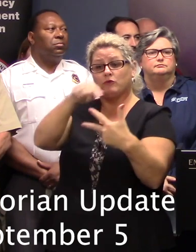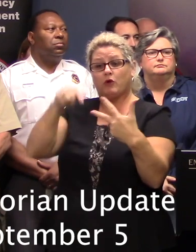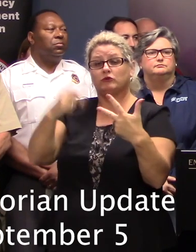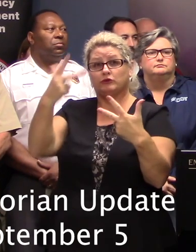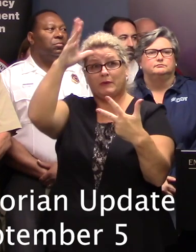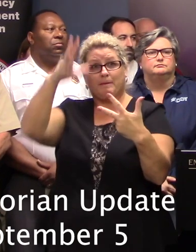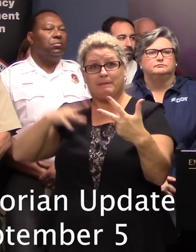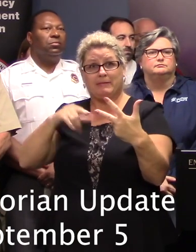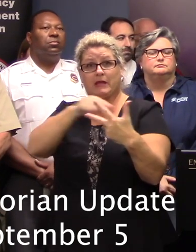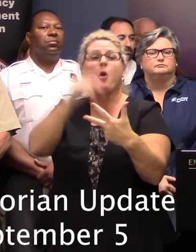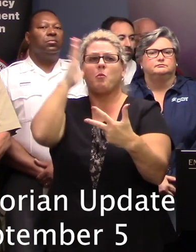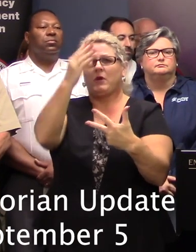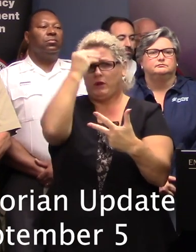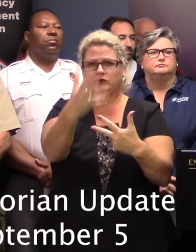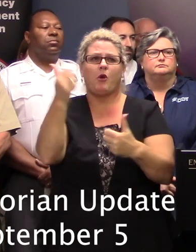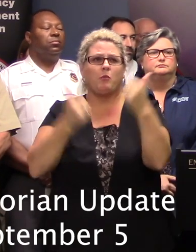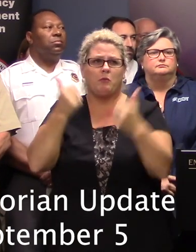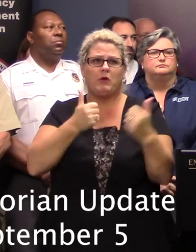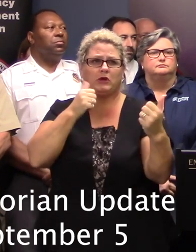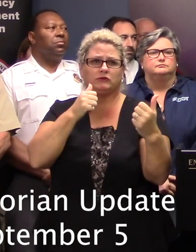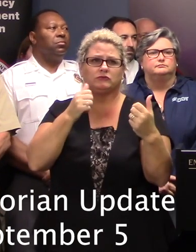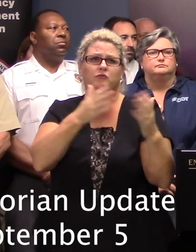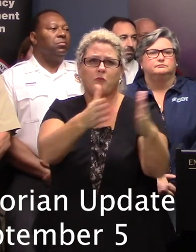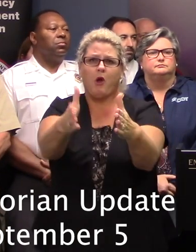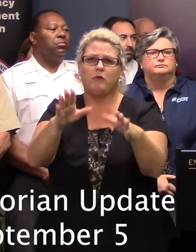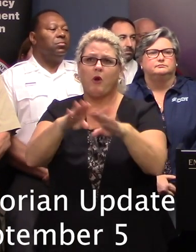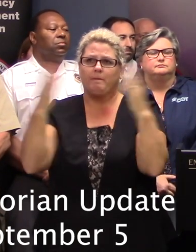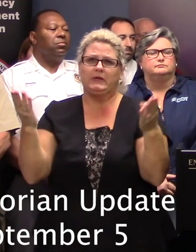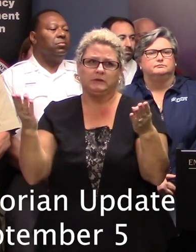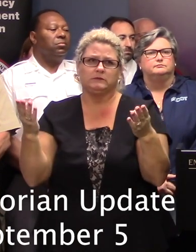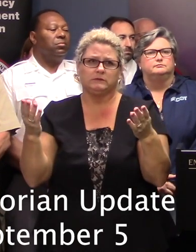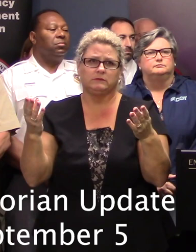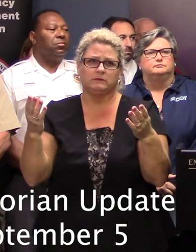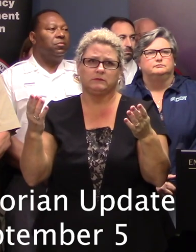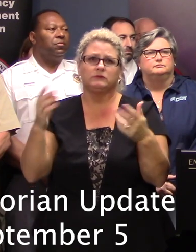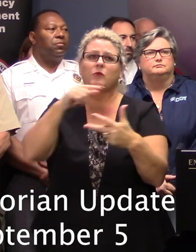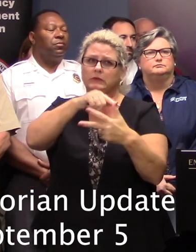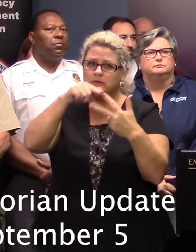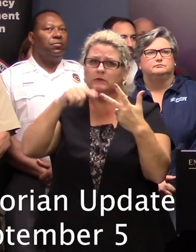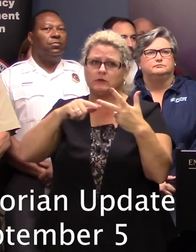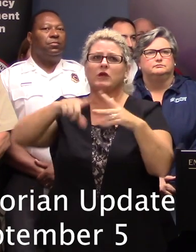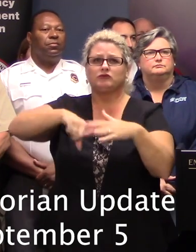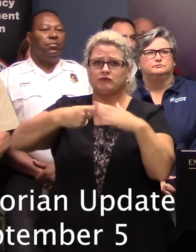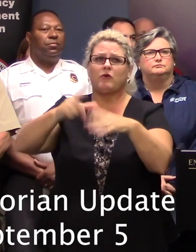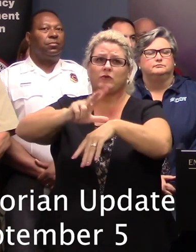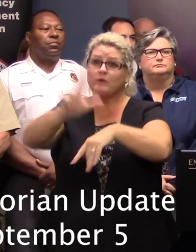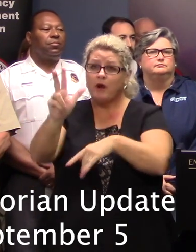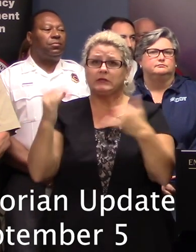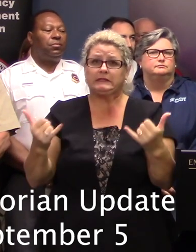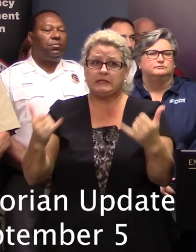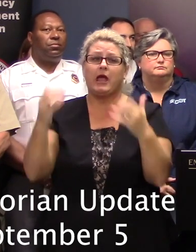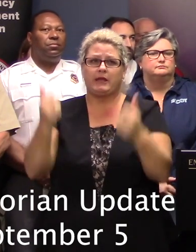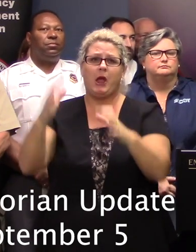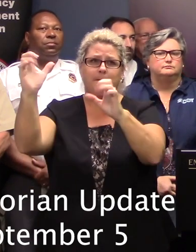and what is safe and what is not. The evacuation order is lifted as to those three counties starting at 3 o'clock today.